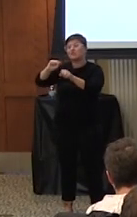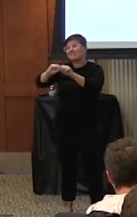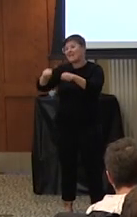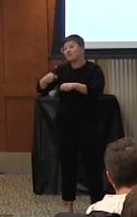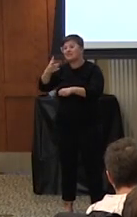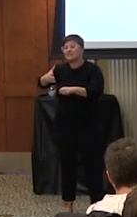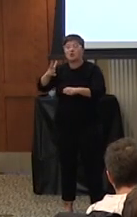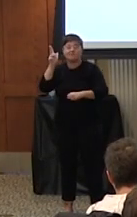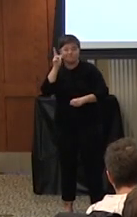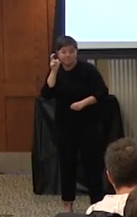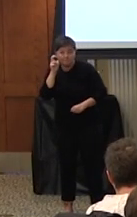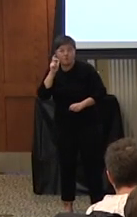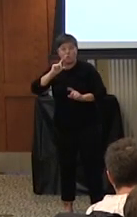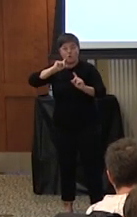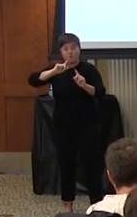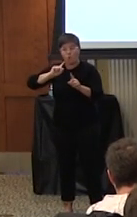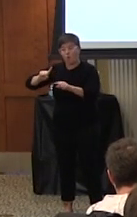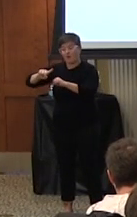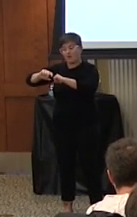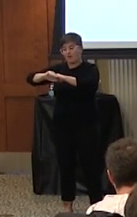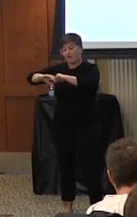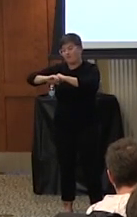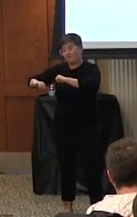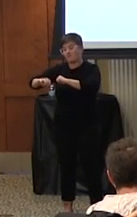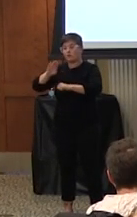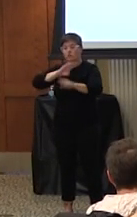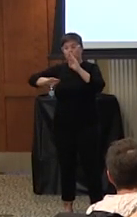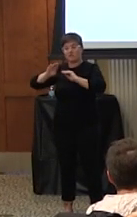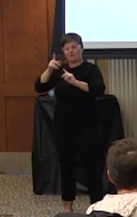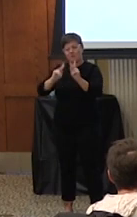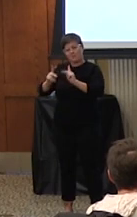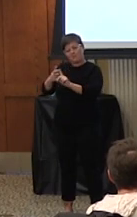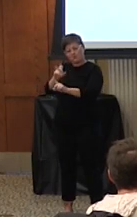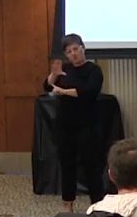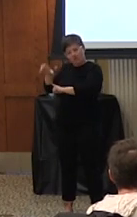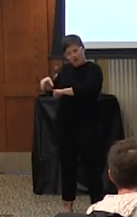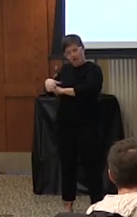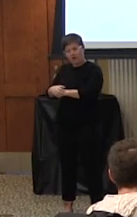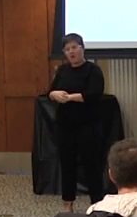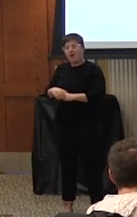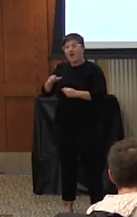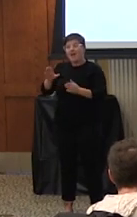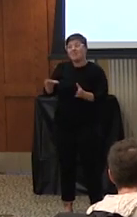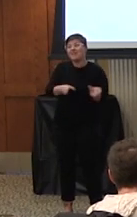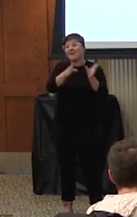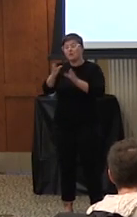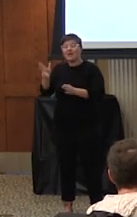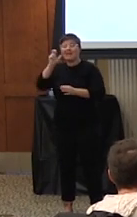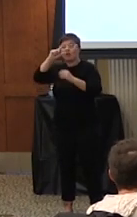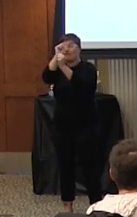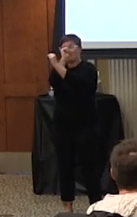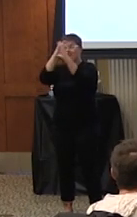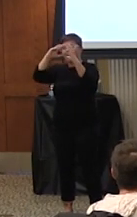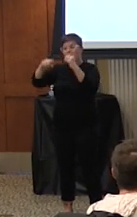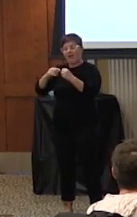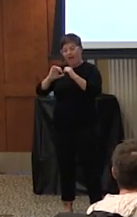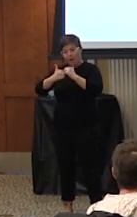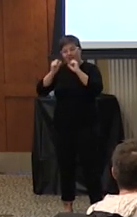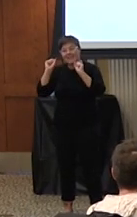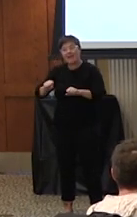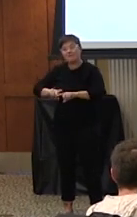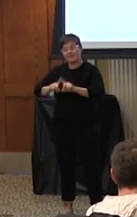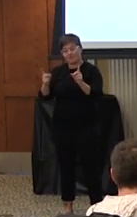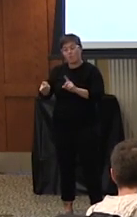reporting out the frustrations of these folks from chicago and then we hear visions of how it can be different a parent here in